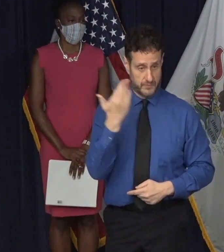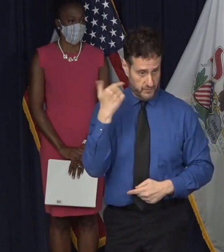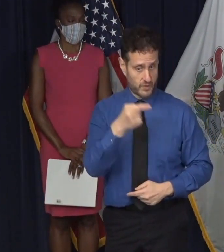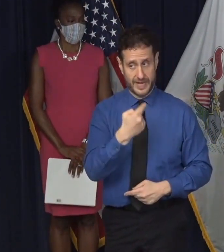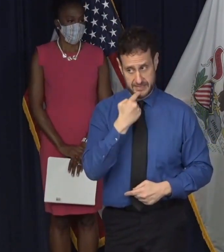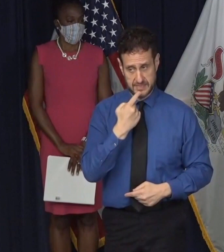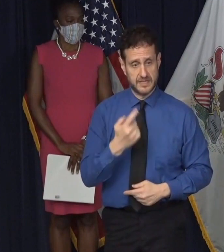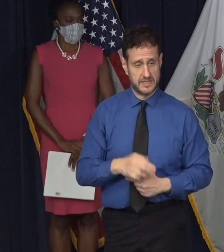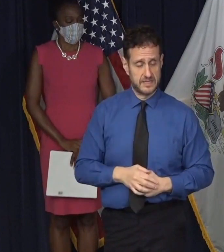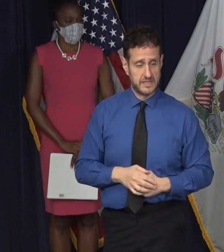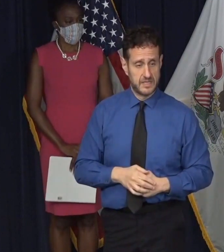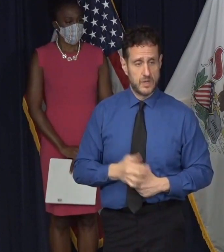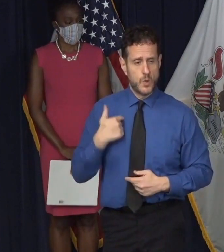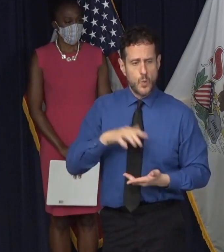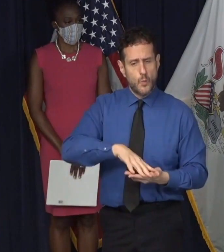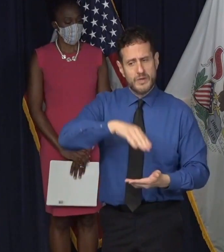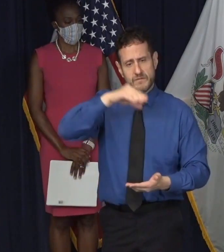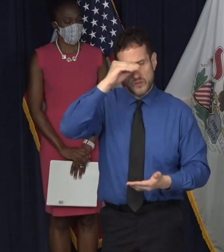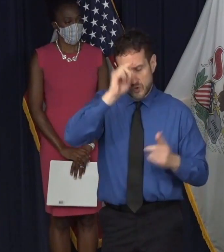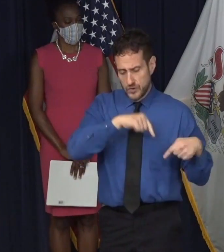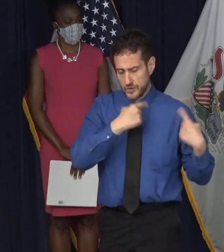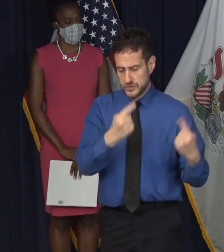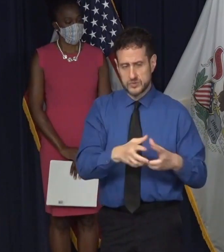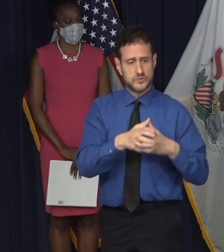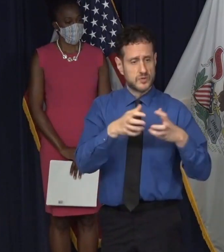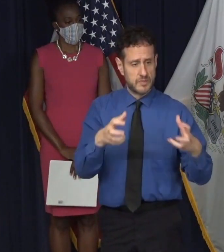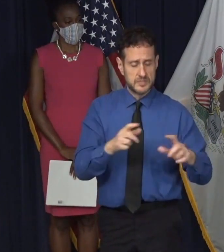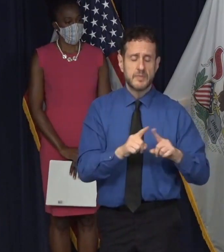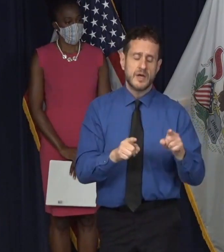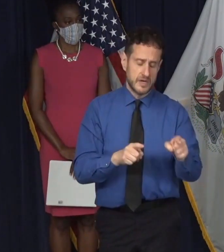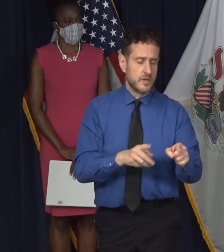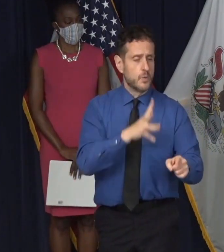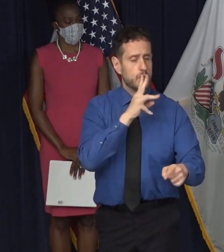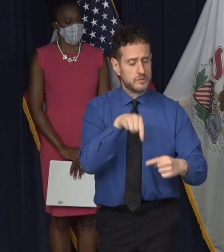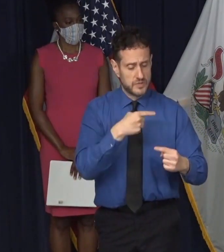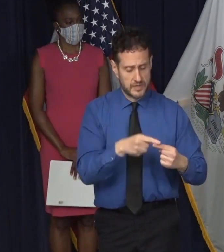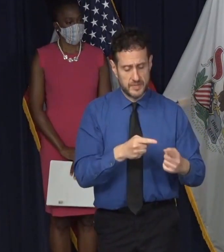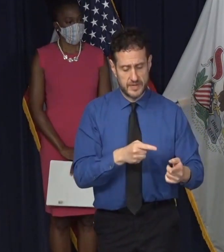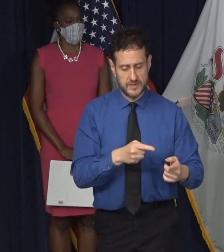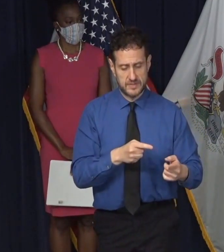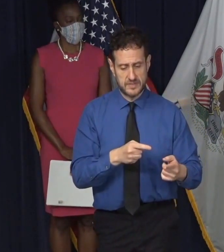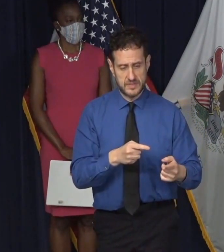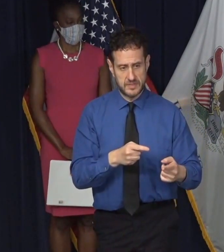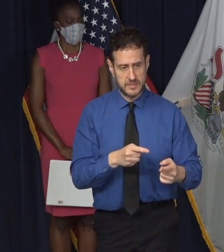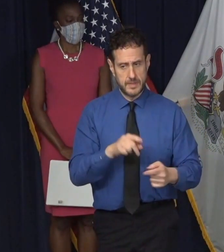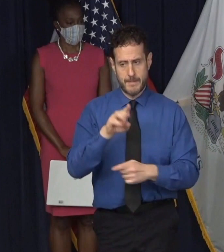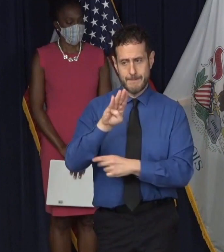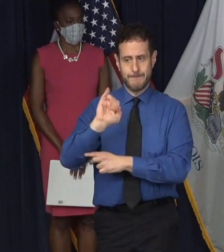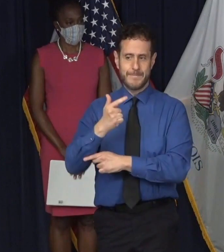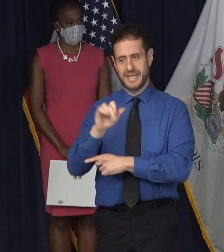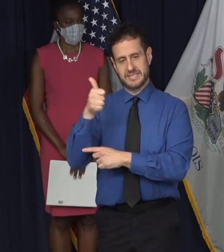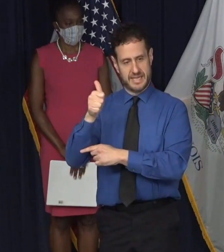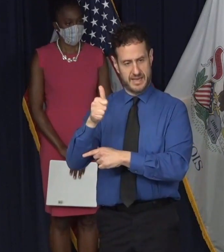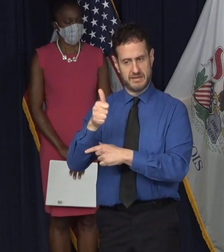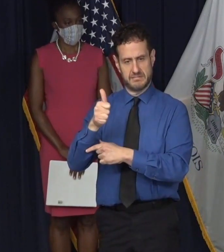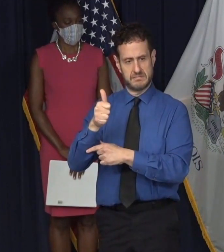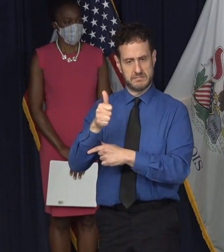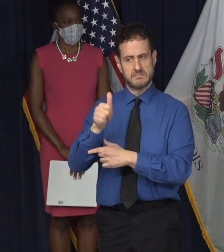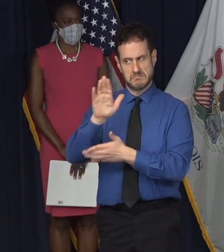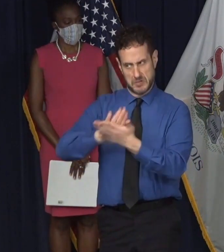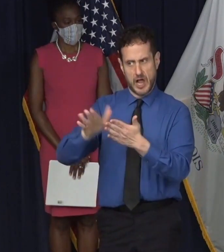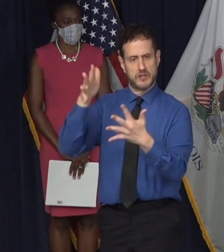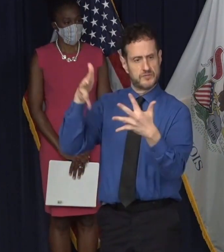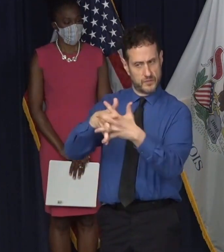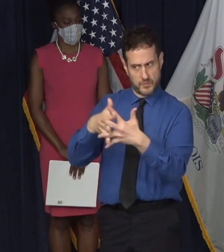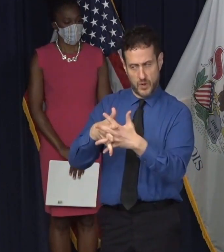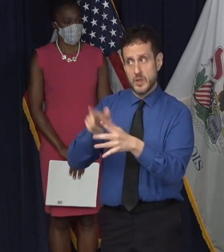earlier, um, we've learned so much along the way here, but you know, when you're talking about Big Ten and you're talking about professional sports, right?